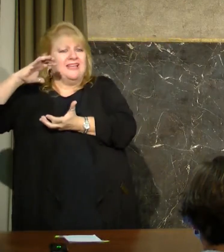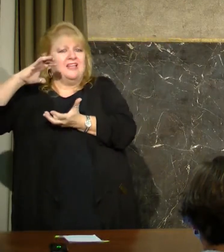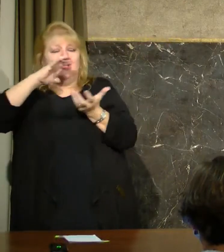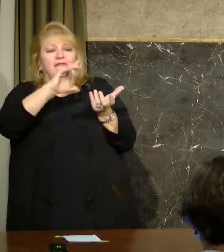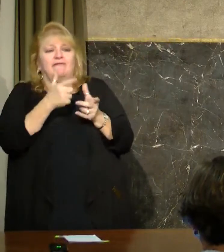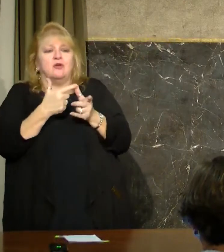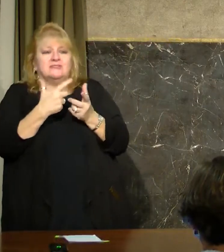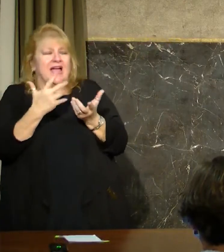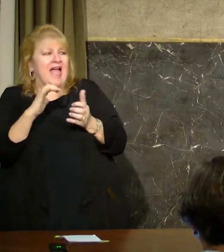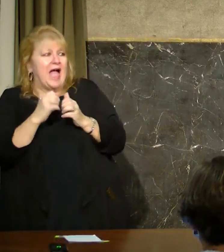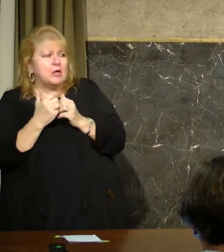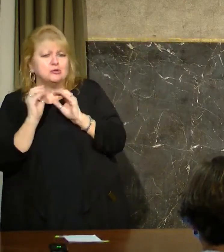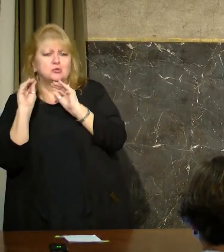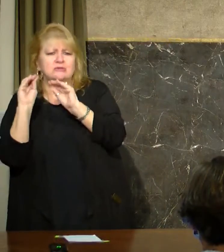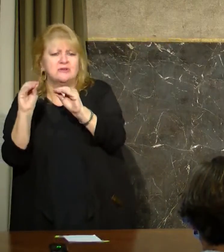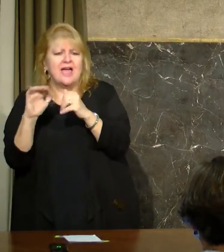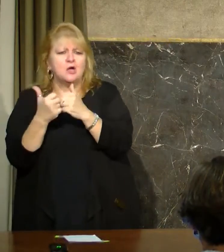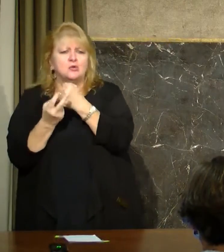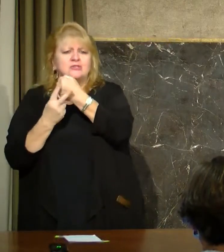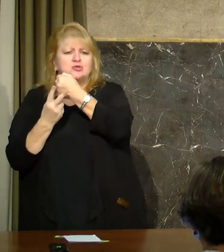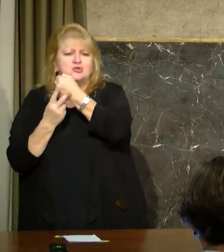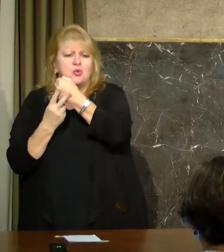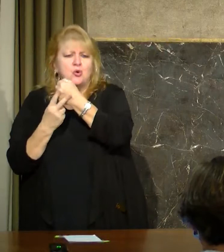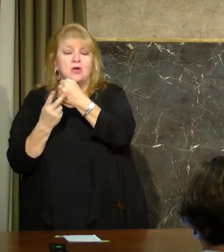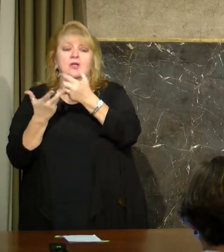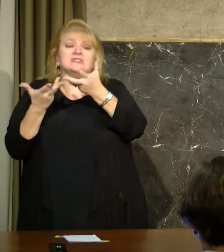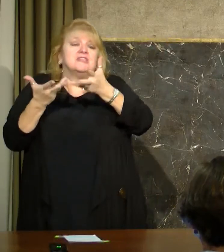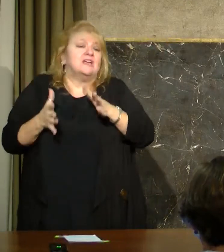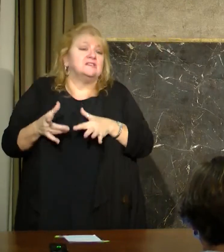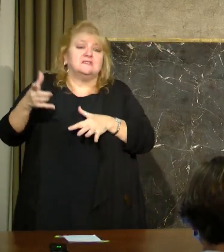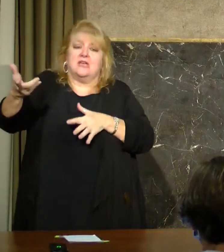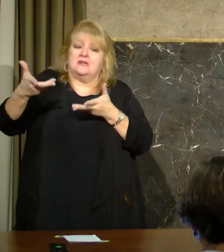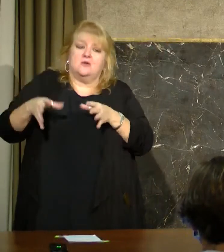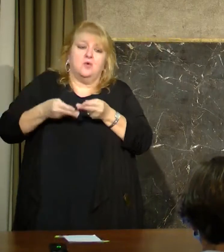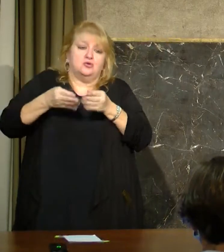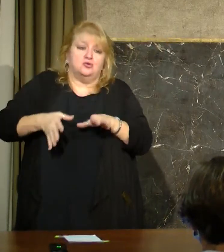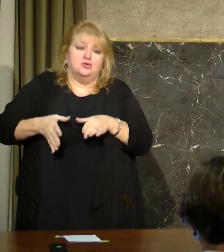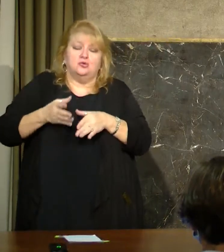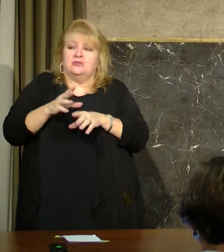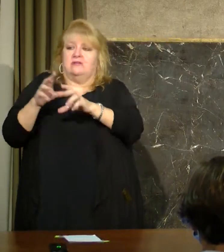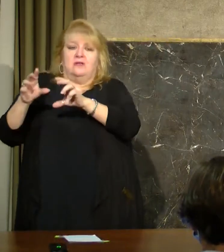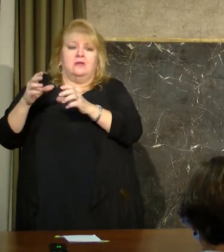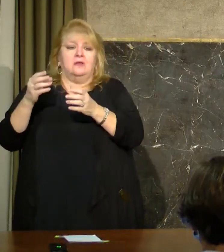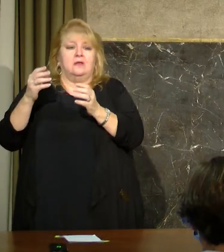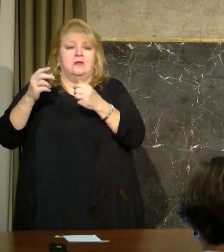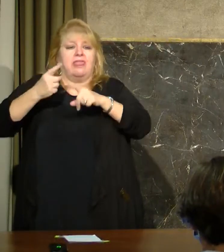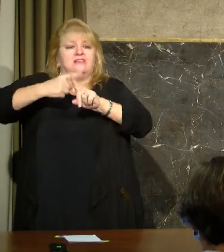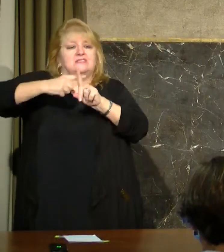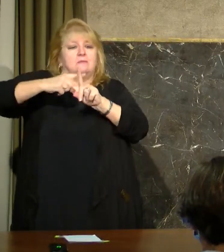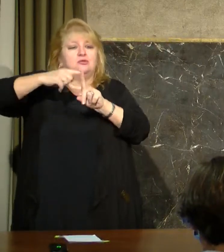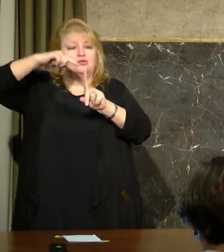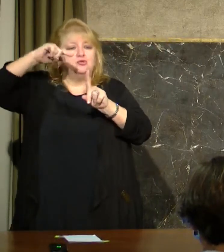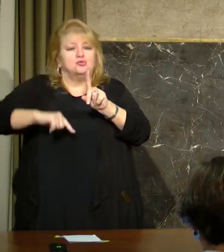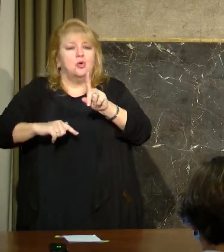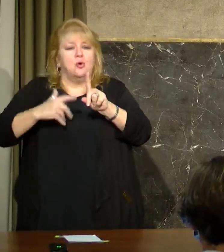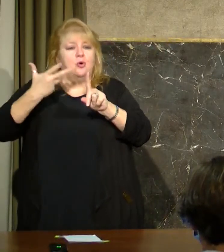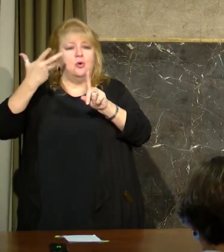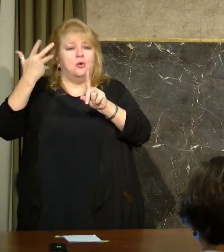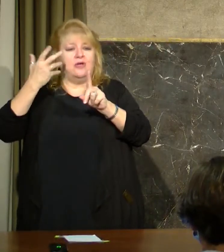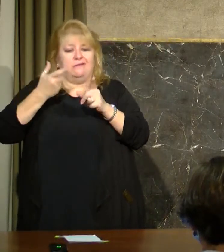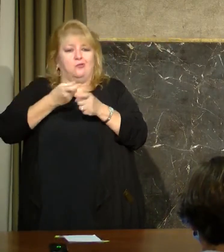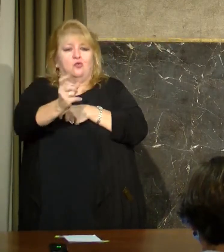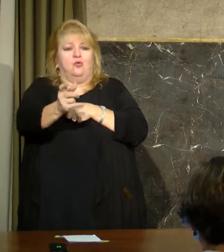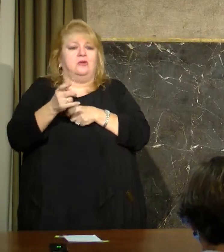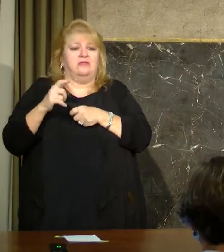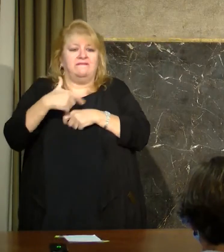how to handle the vaccine. They're rightfully afraid of having any loss. And I think that was the appropriate move in the first couple of weeks. At this point,